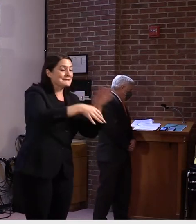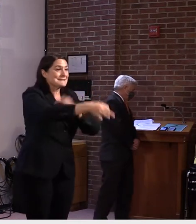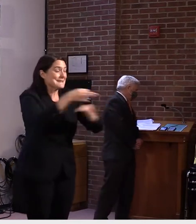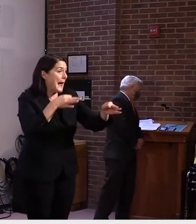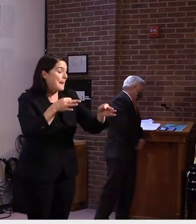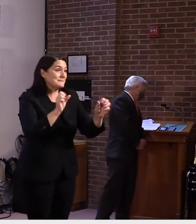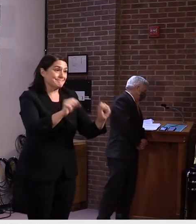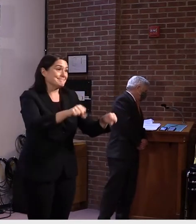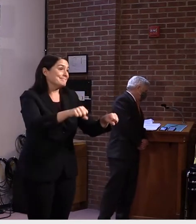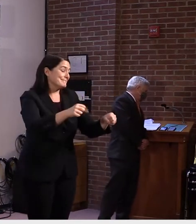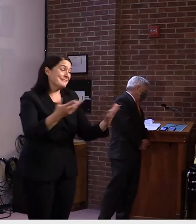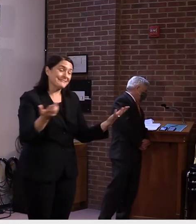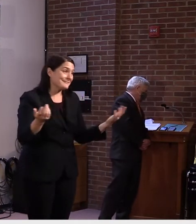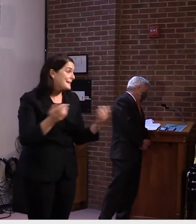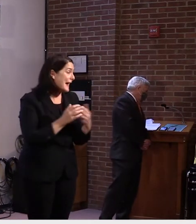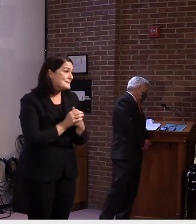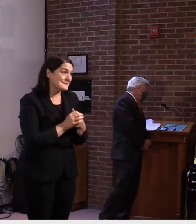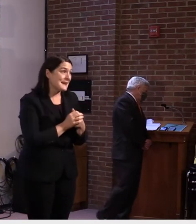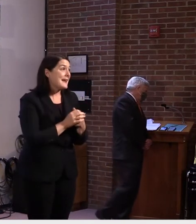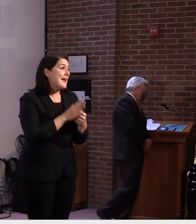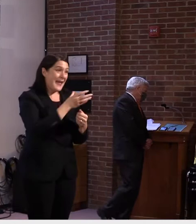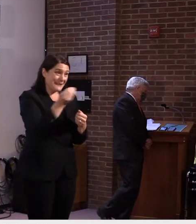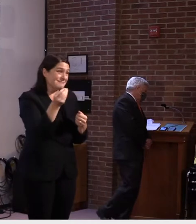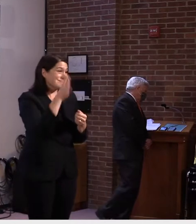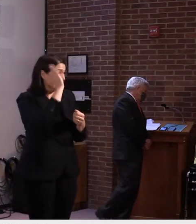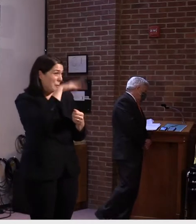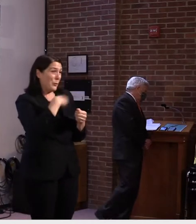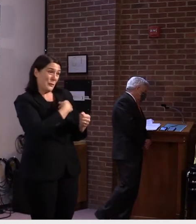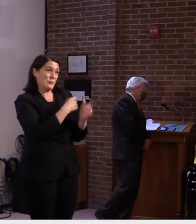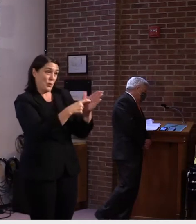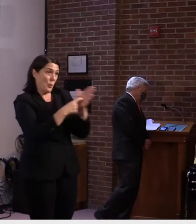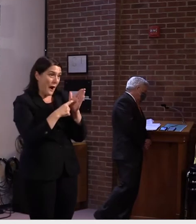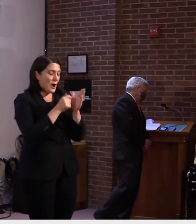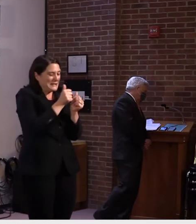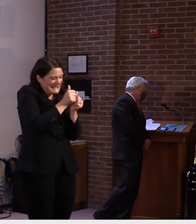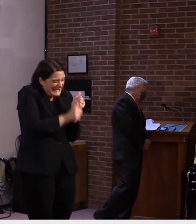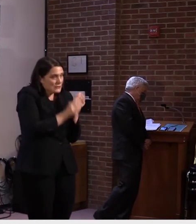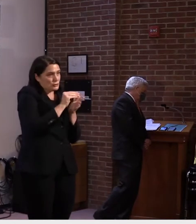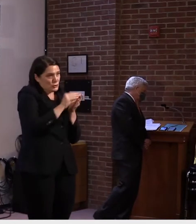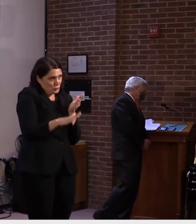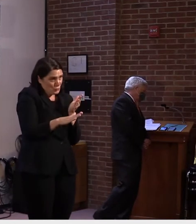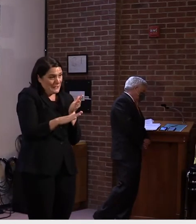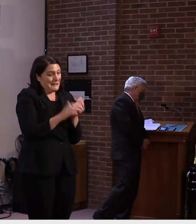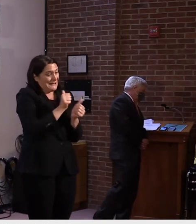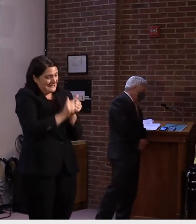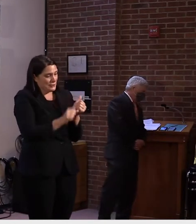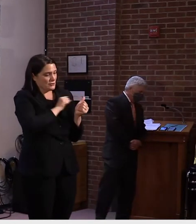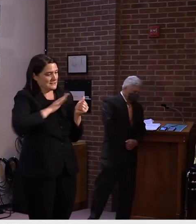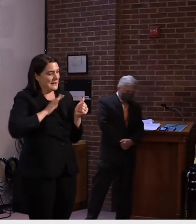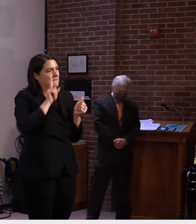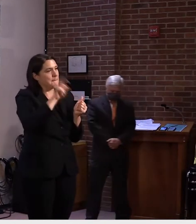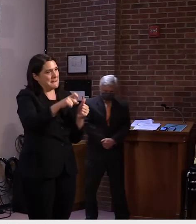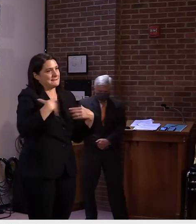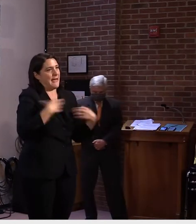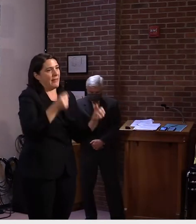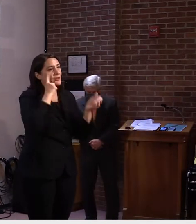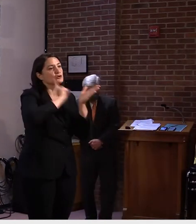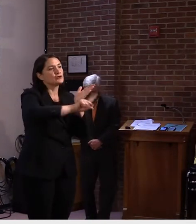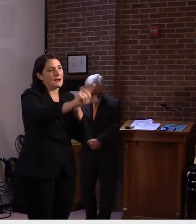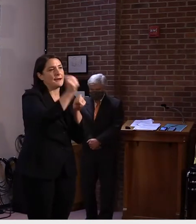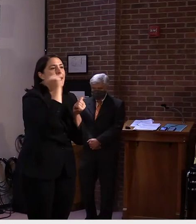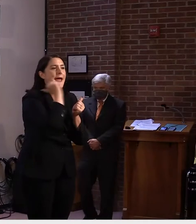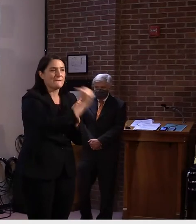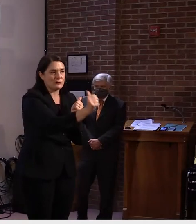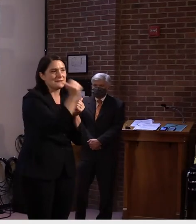all staff and students are required to complete a daily health check. So we'll have an understanding districts will on a daily basis. Uh, those are some